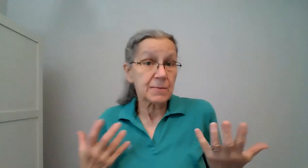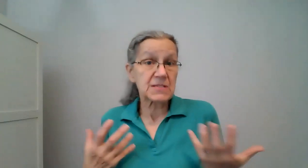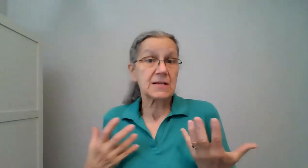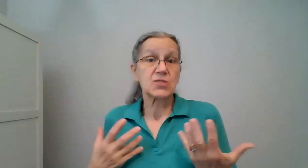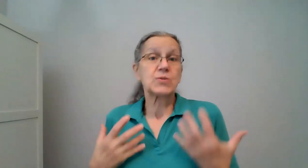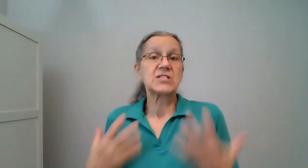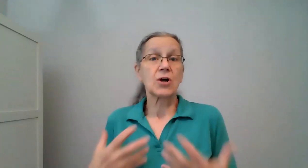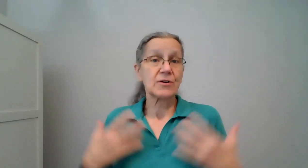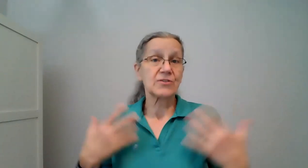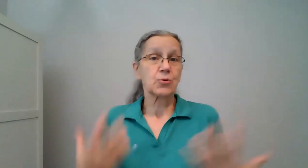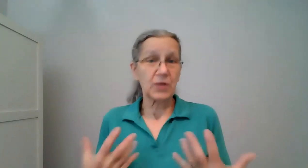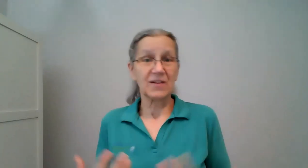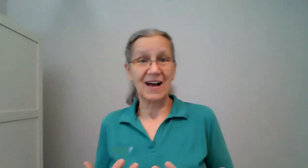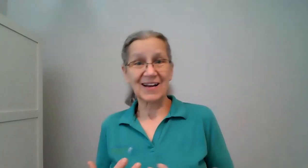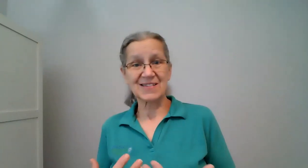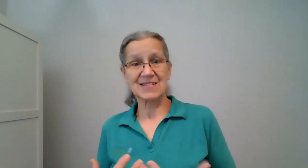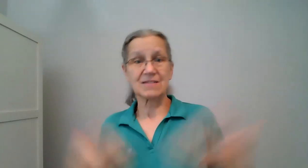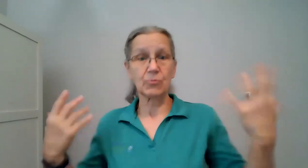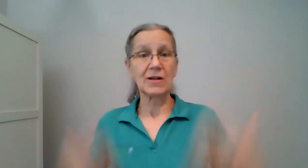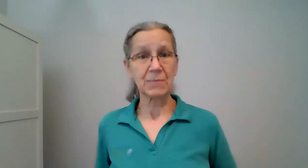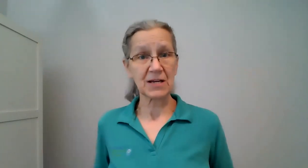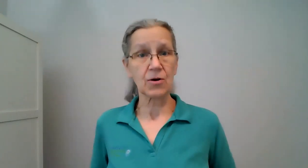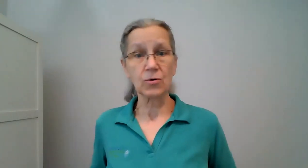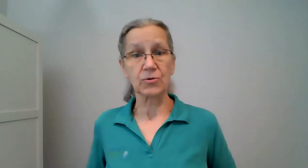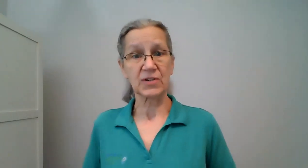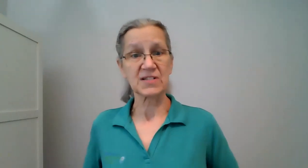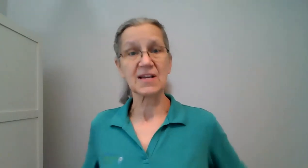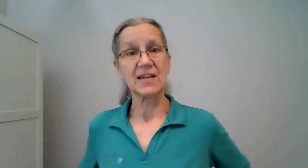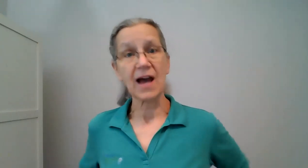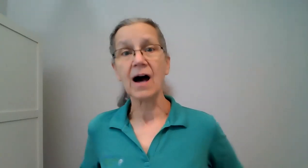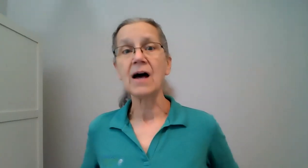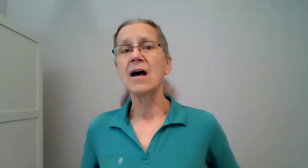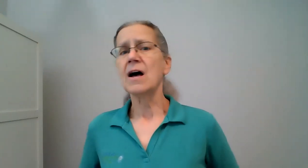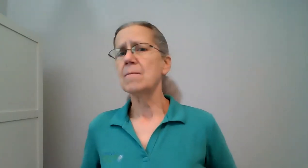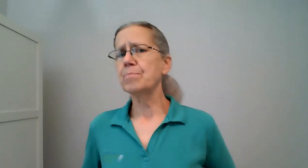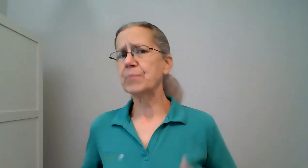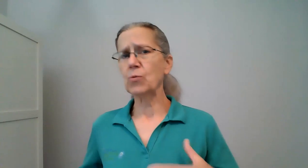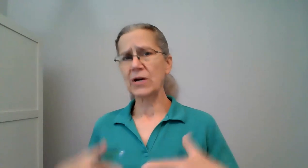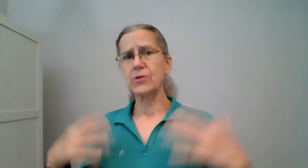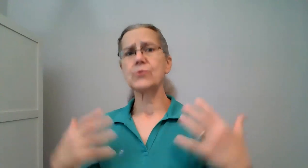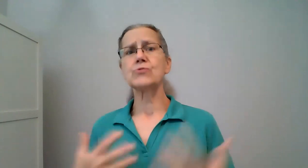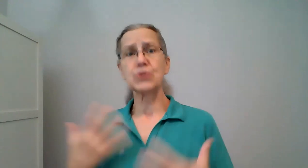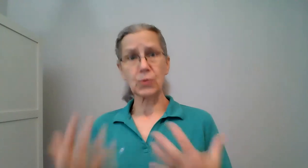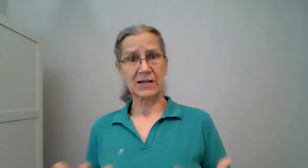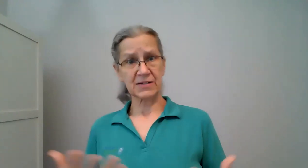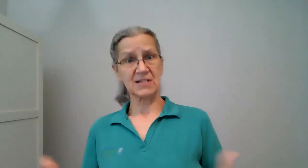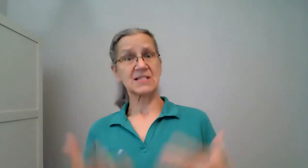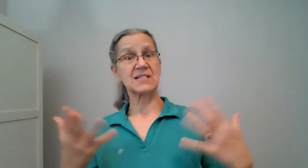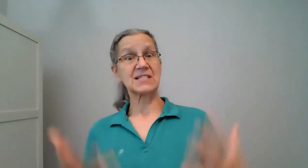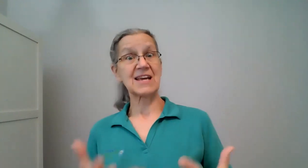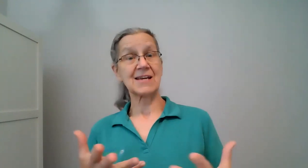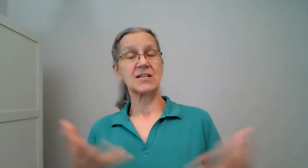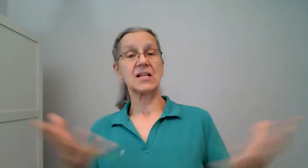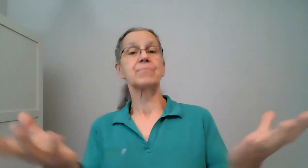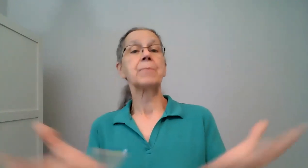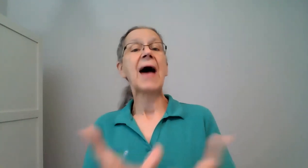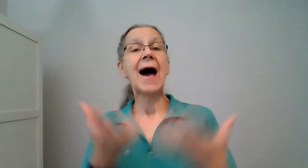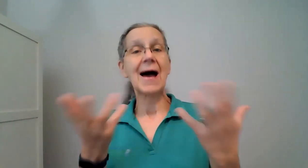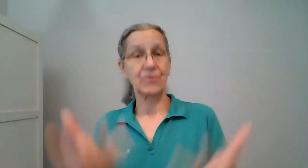it's we start to realize well i'm getting older and it's like yeah but what are you doing to sustain the pattern